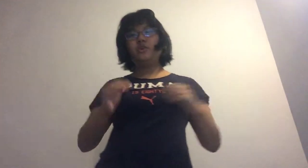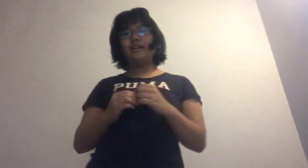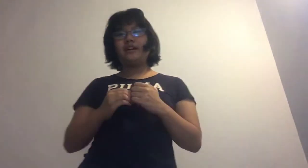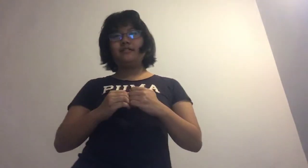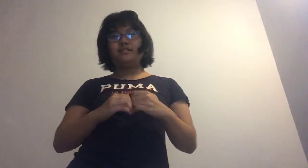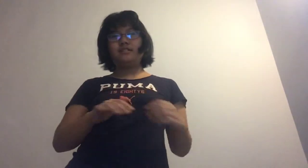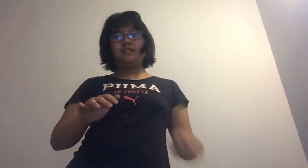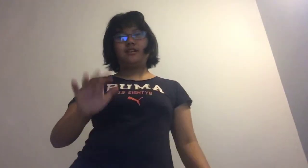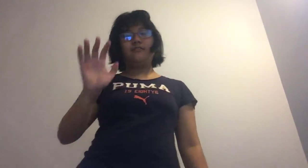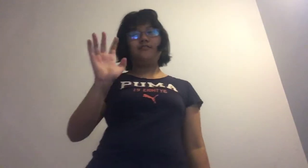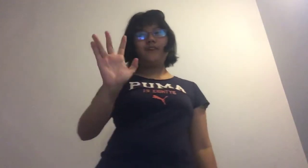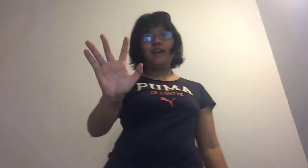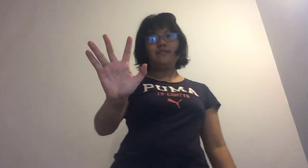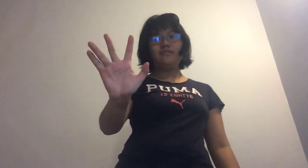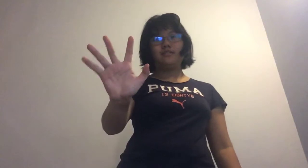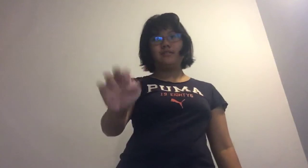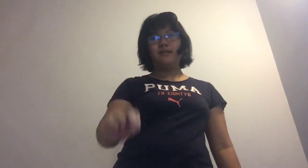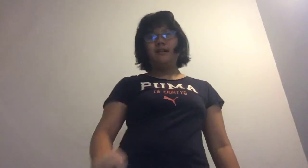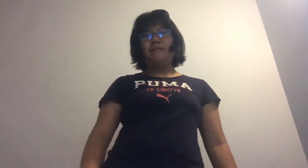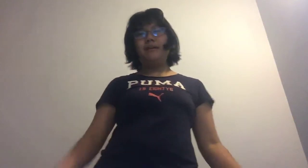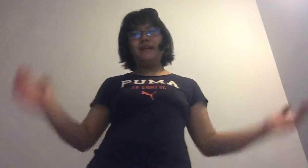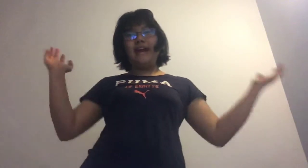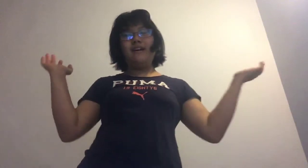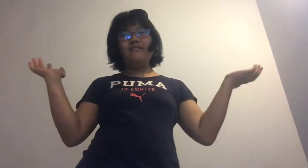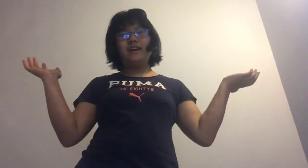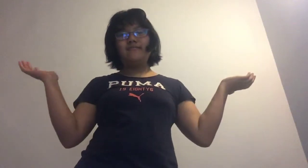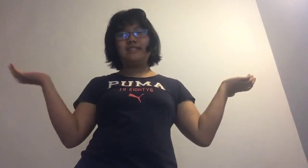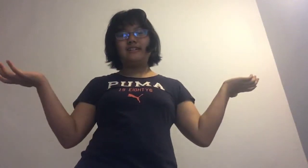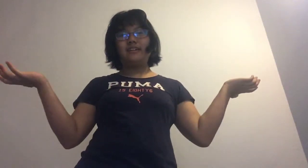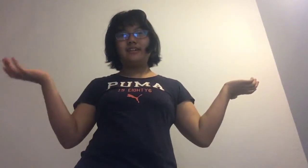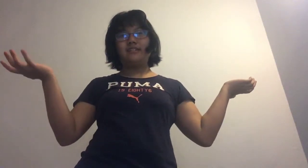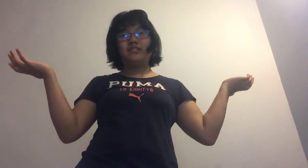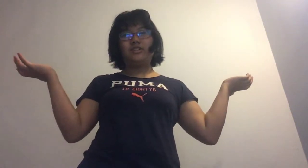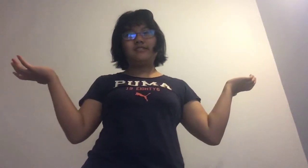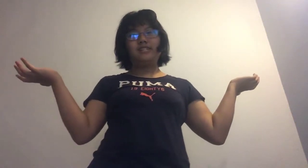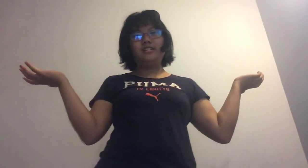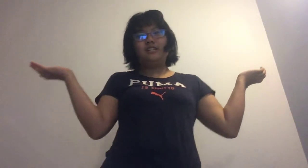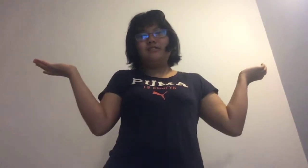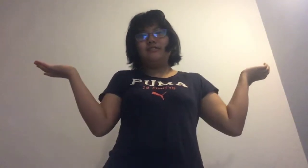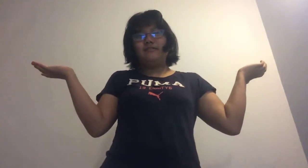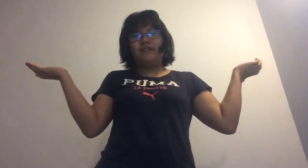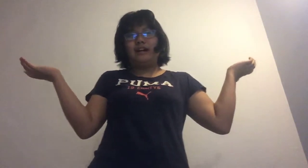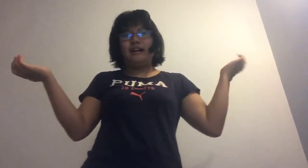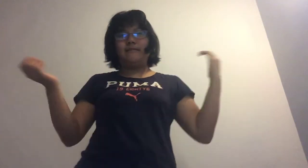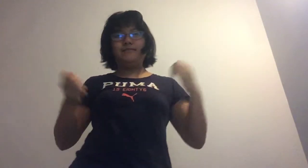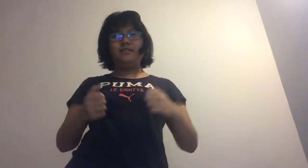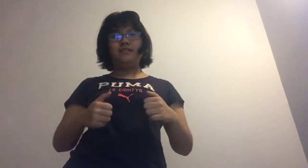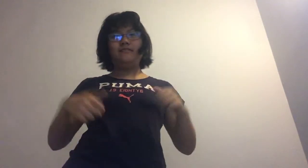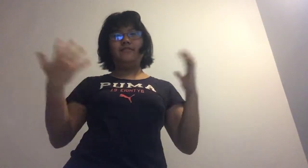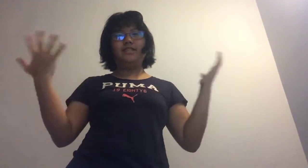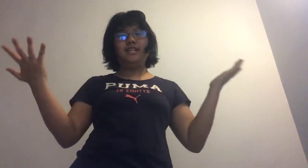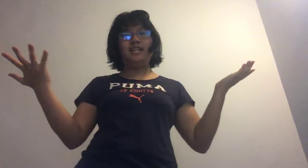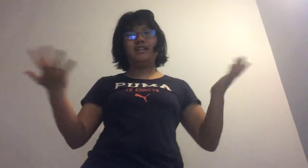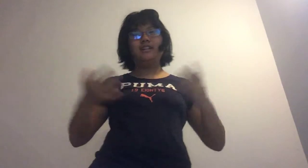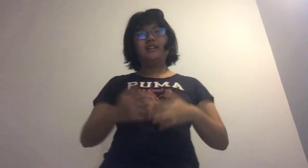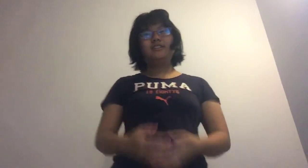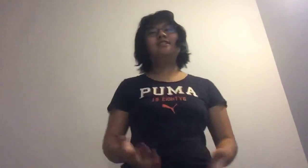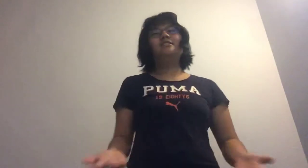joined another church since I was 5 years old. But now I'm starting another church in June. I am turning 15. So